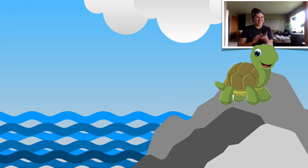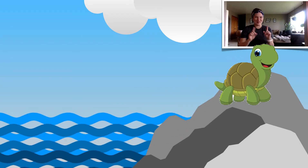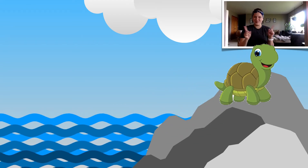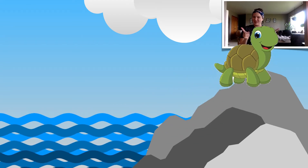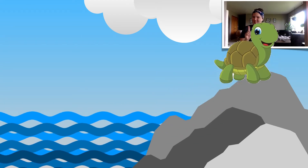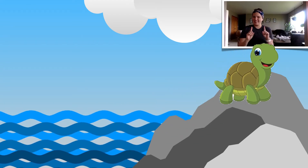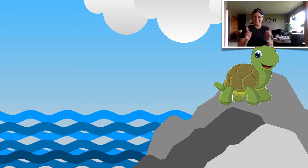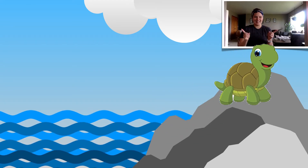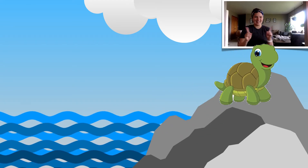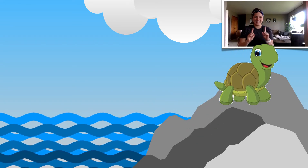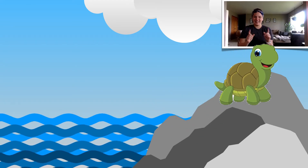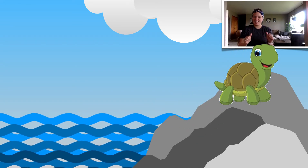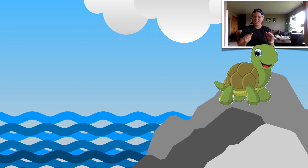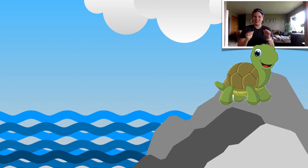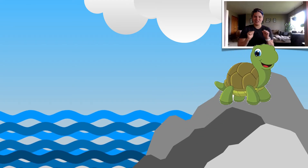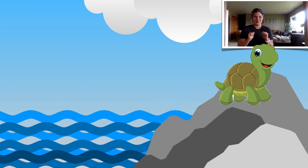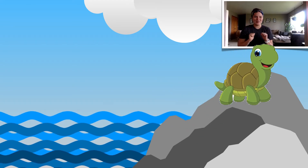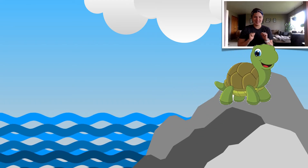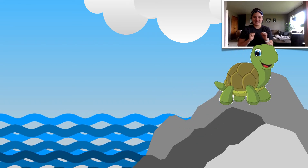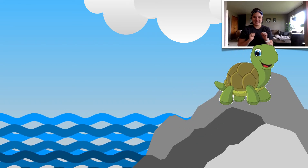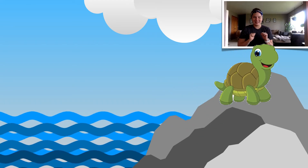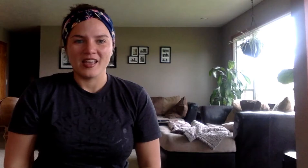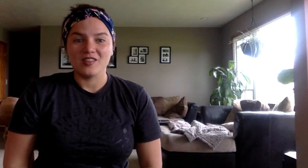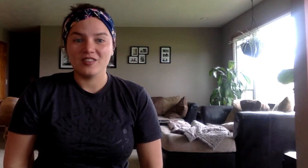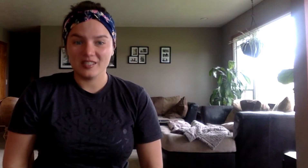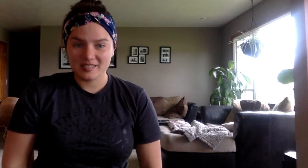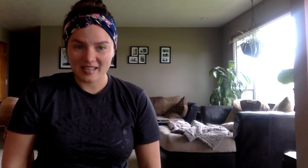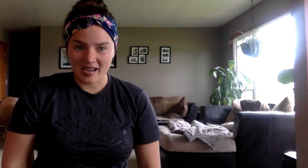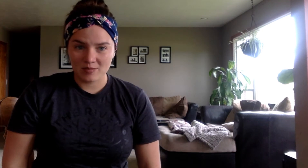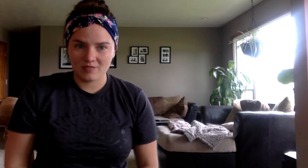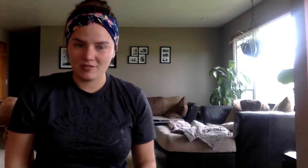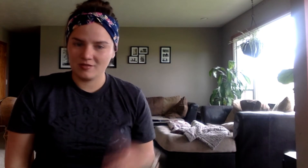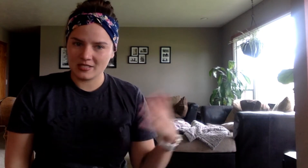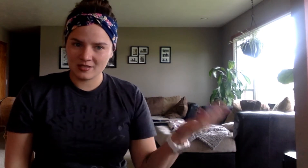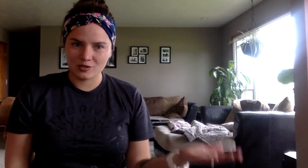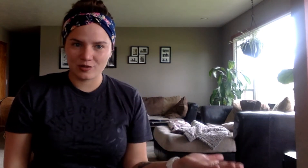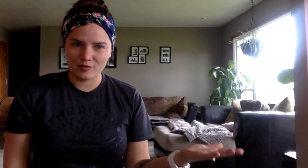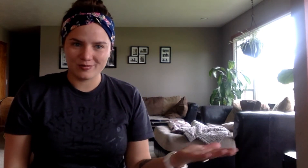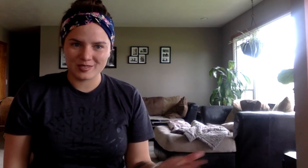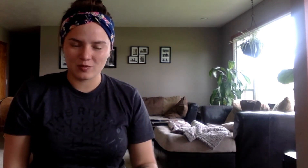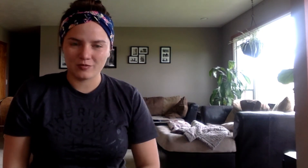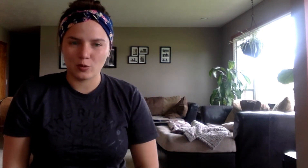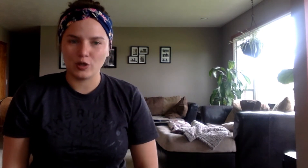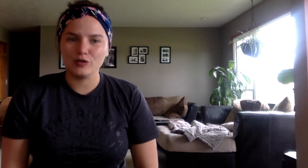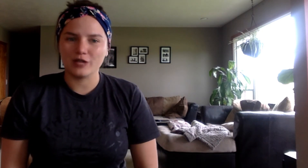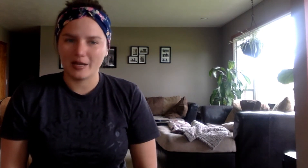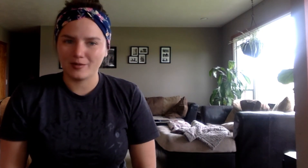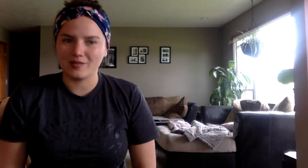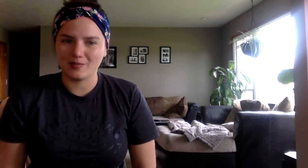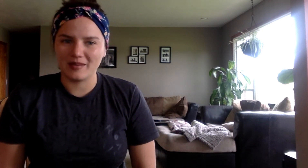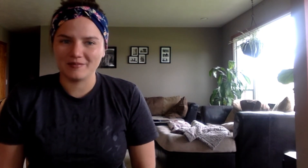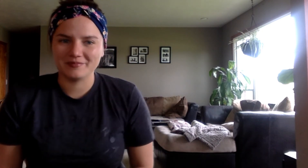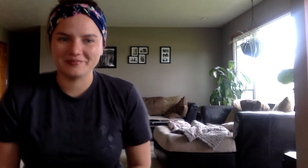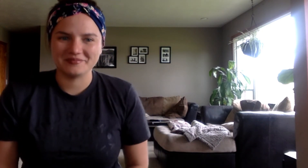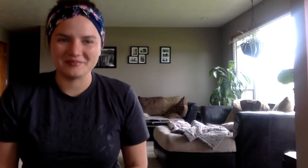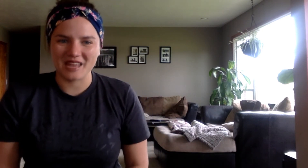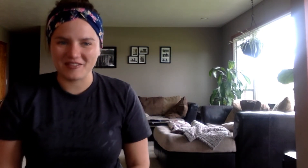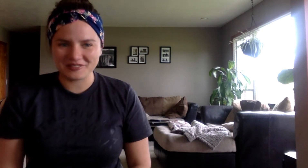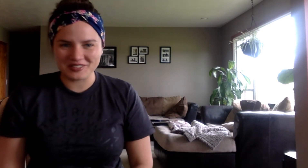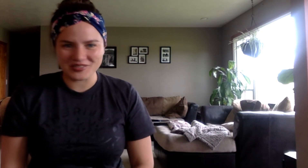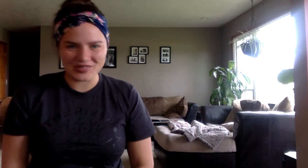mosquito but he didn't catch me. This time if you didn't do the movements before try it with me.